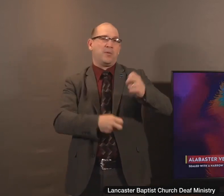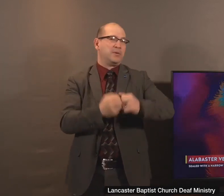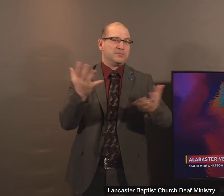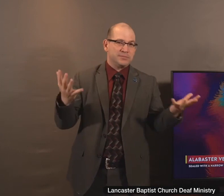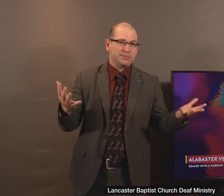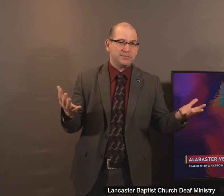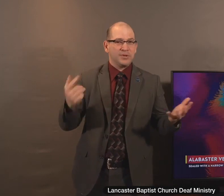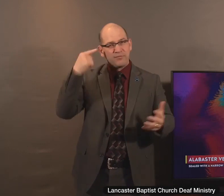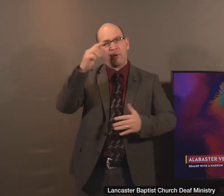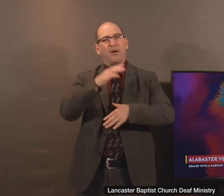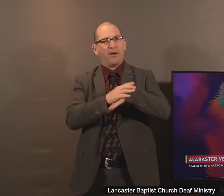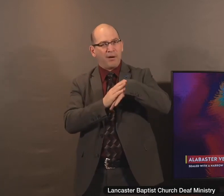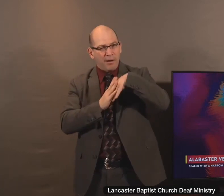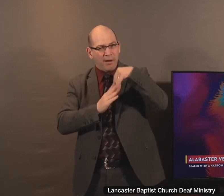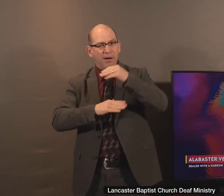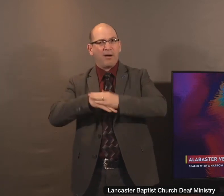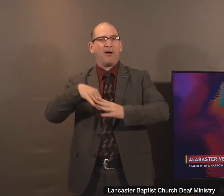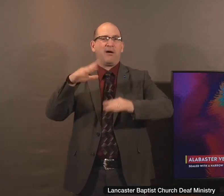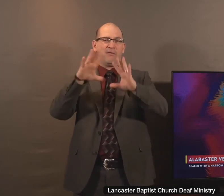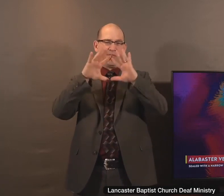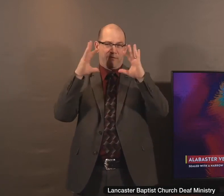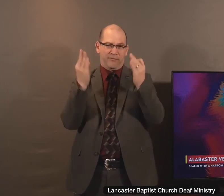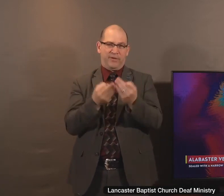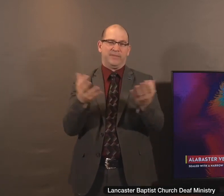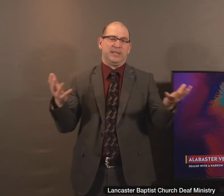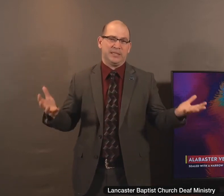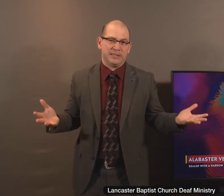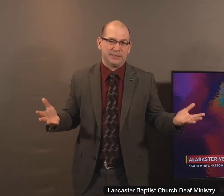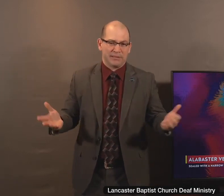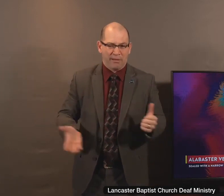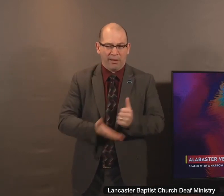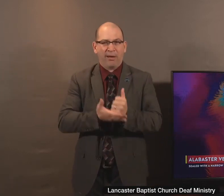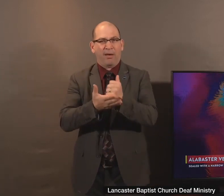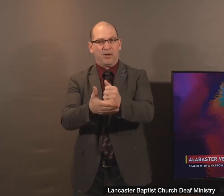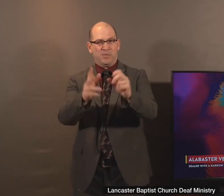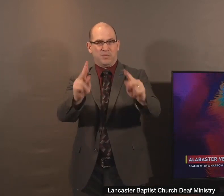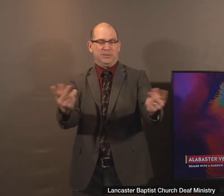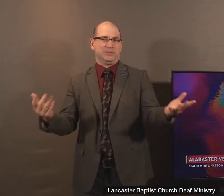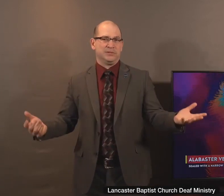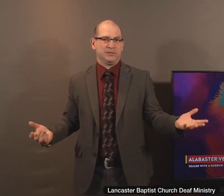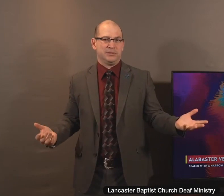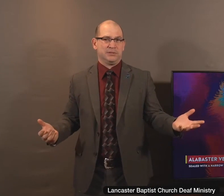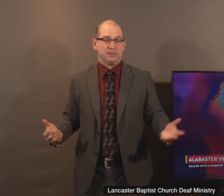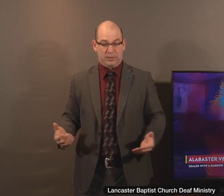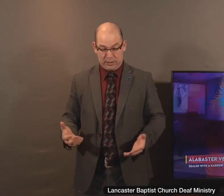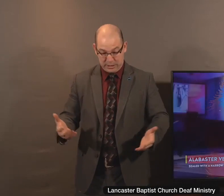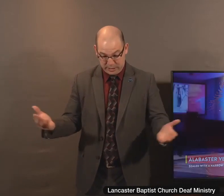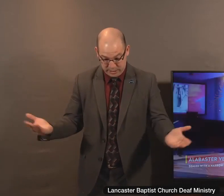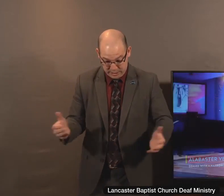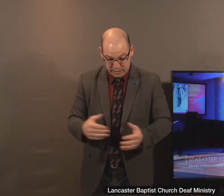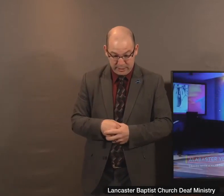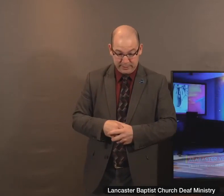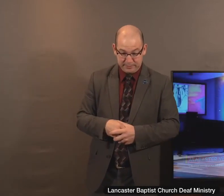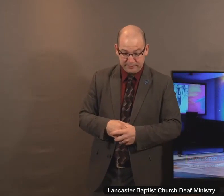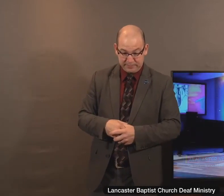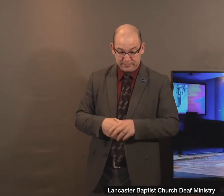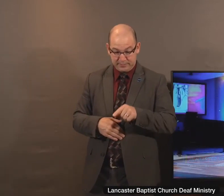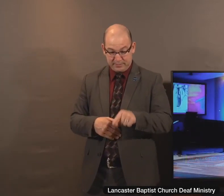sense of comforting their family and helping someone. And in this particular case, the oil was not